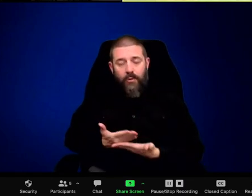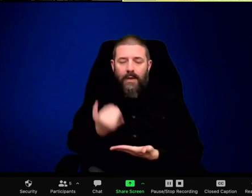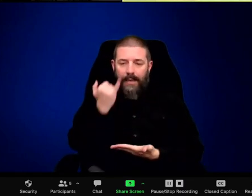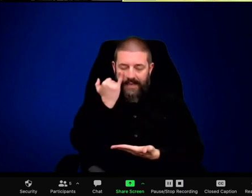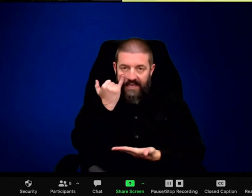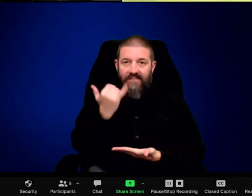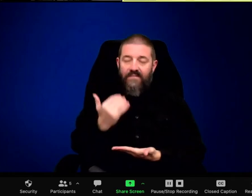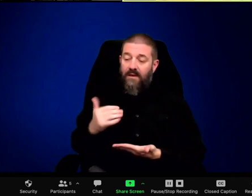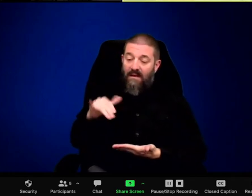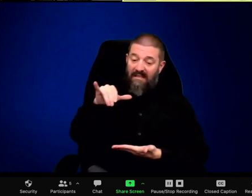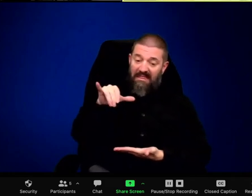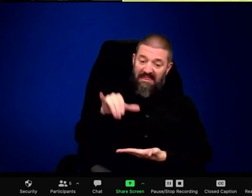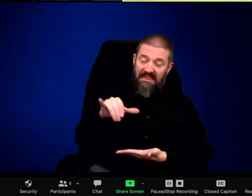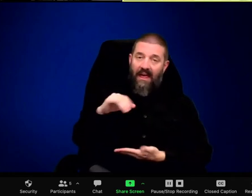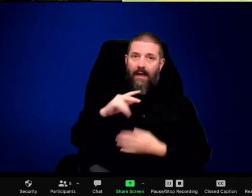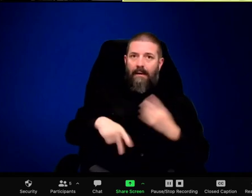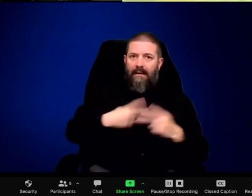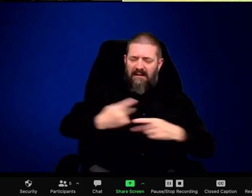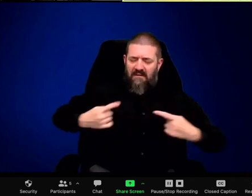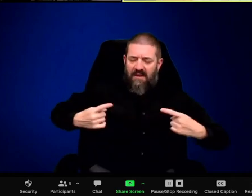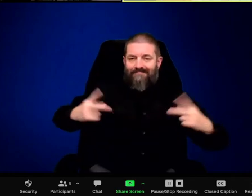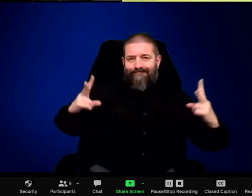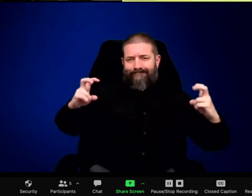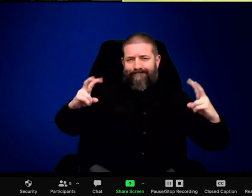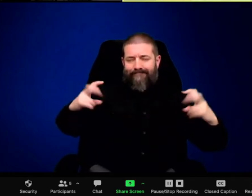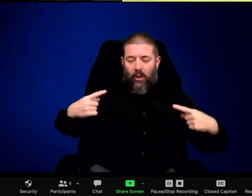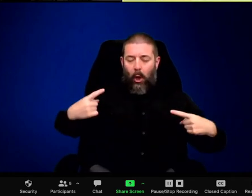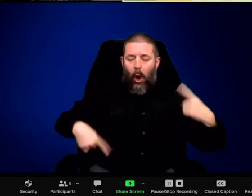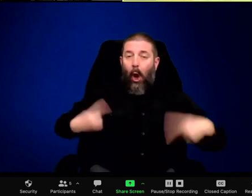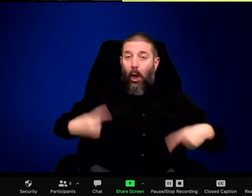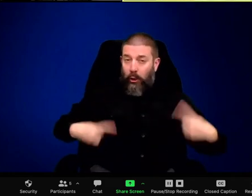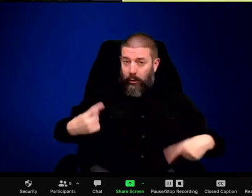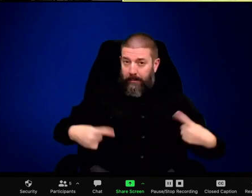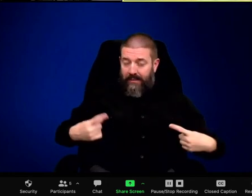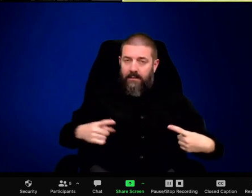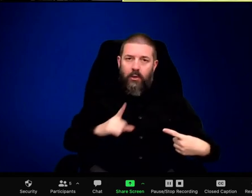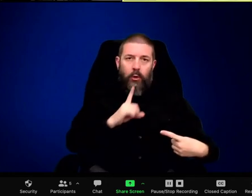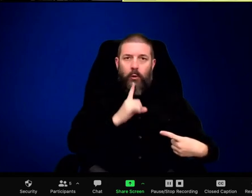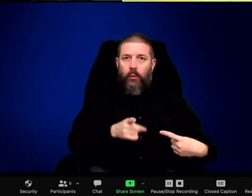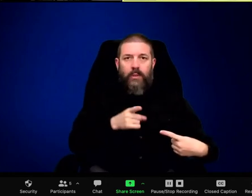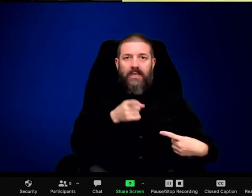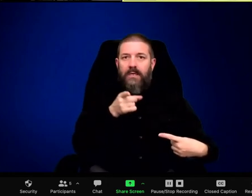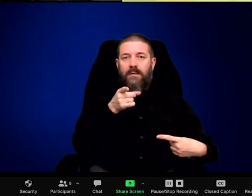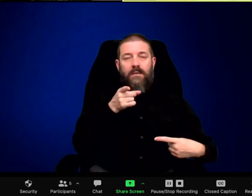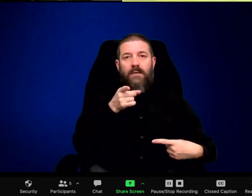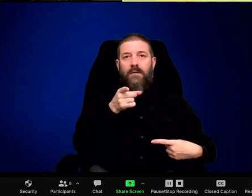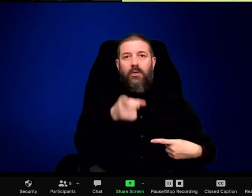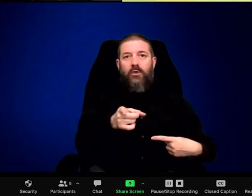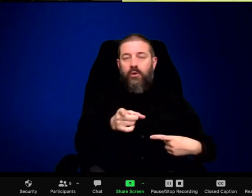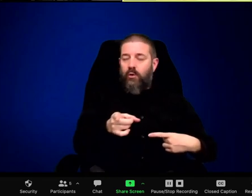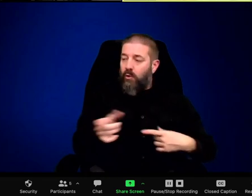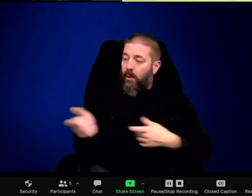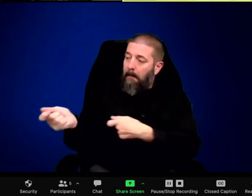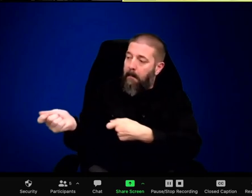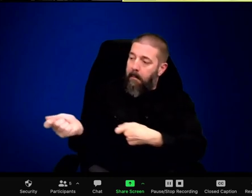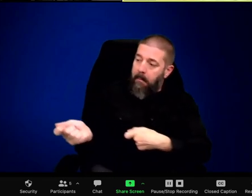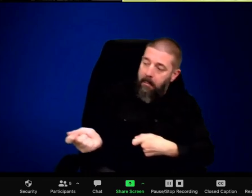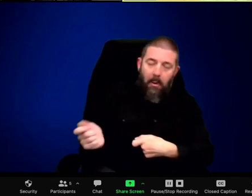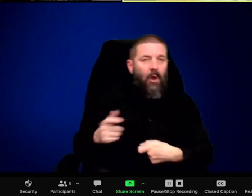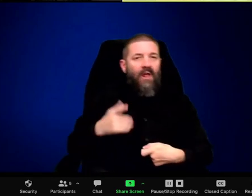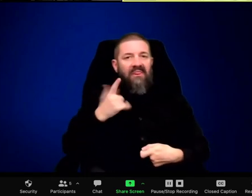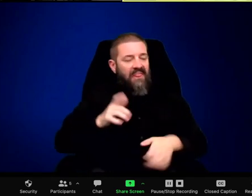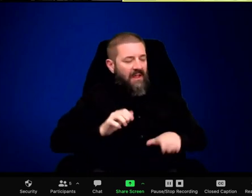counteracting the false arguments that the anti-wolf people have. That's very much needed. Very critical.